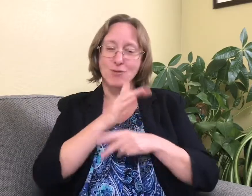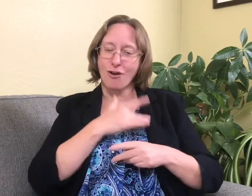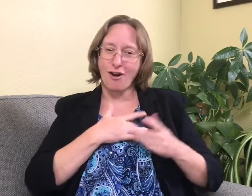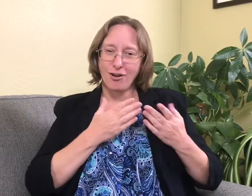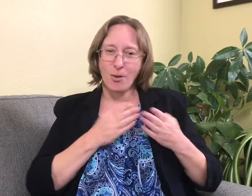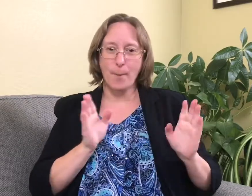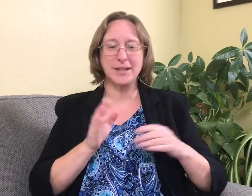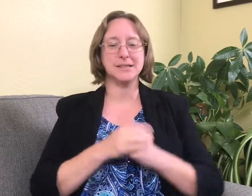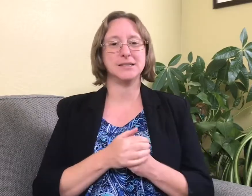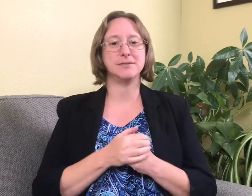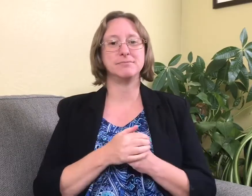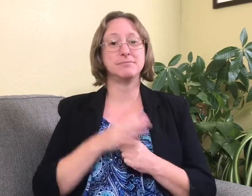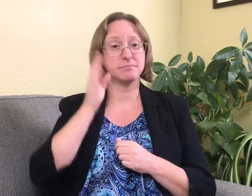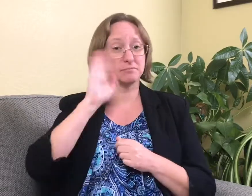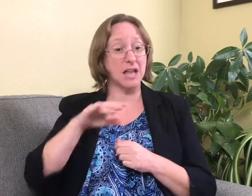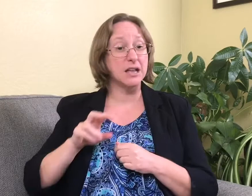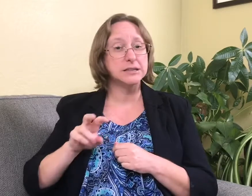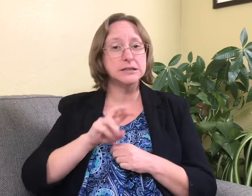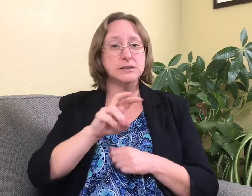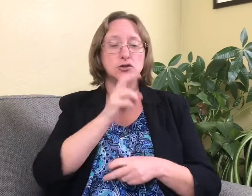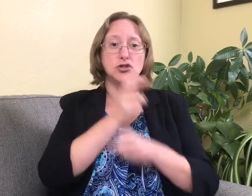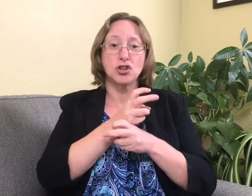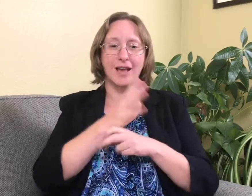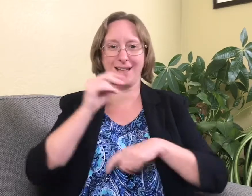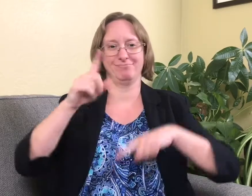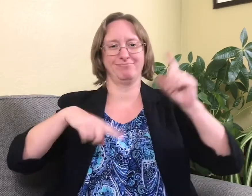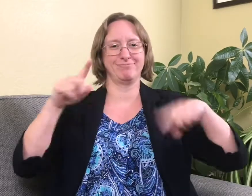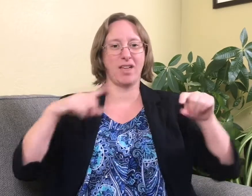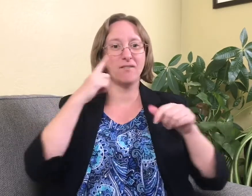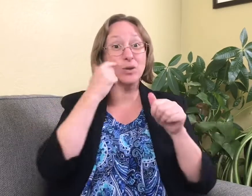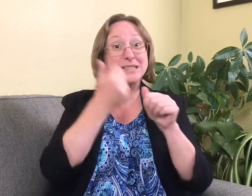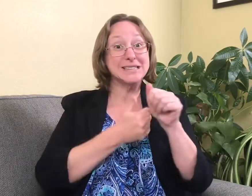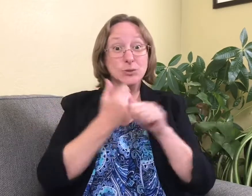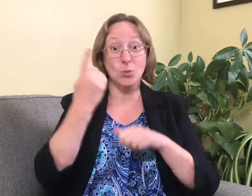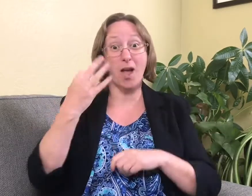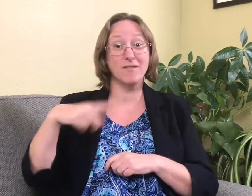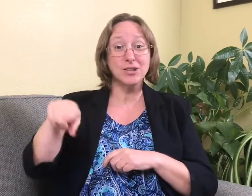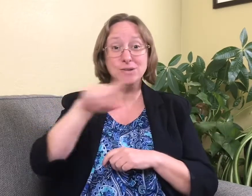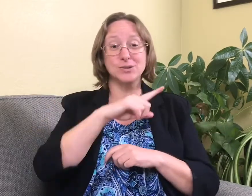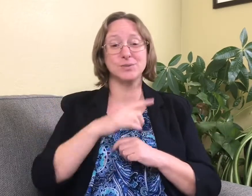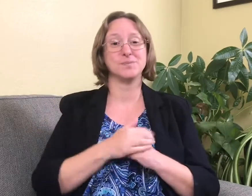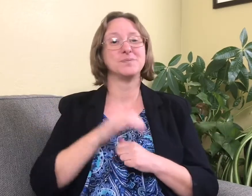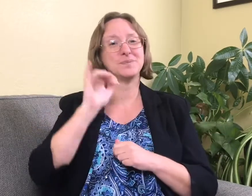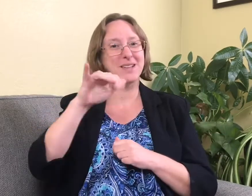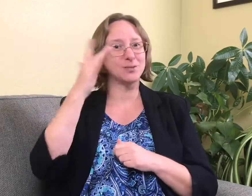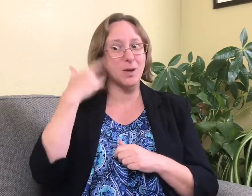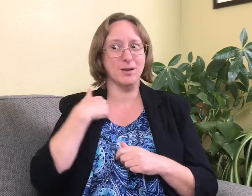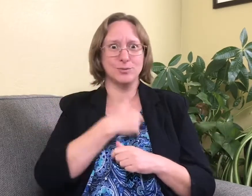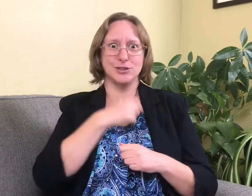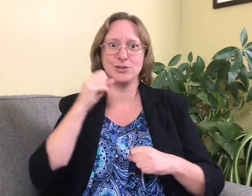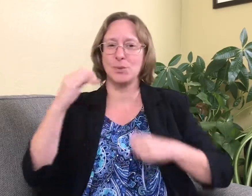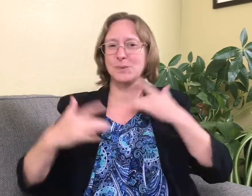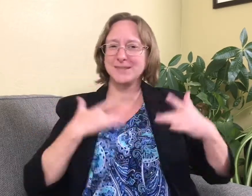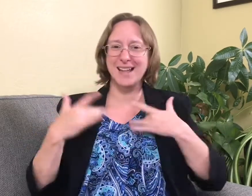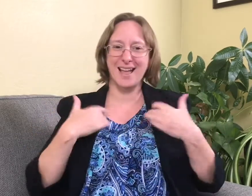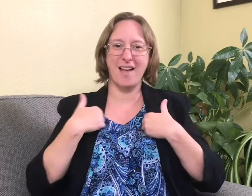and keep your heart open. This is going to be a journey, a hard journey, and it's different for everyone.